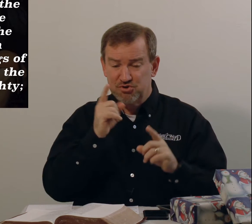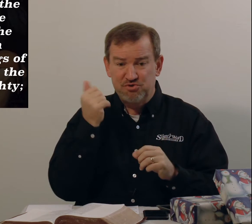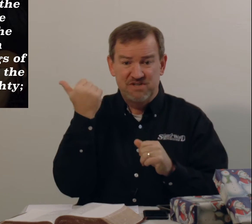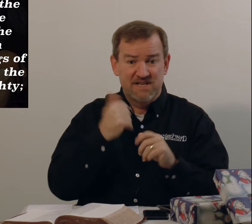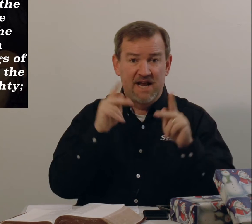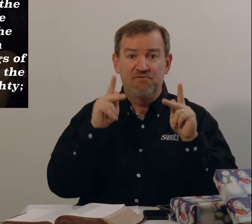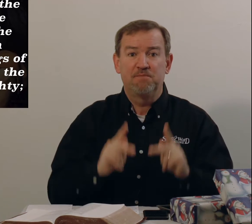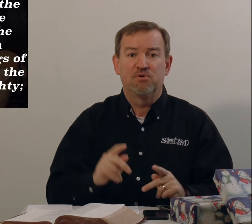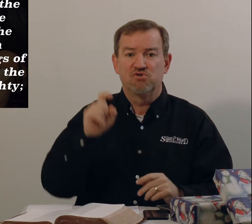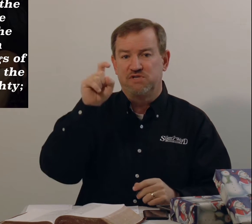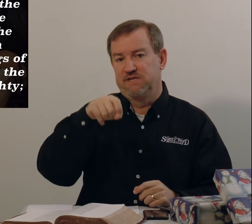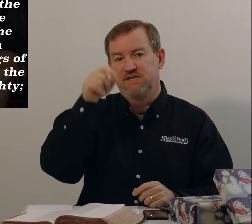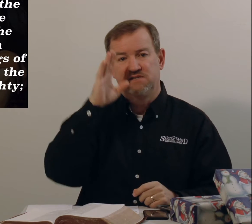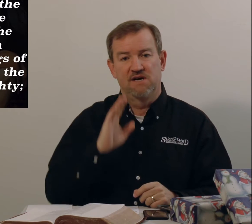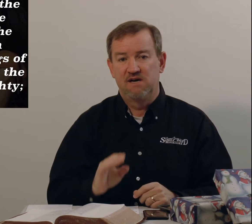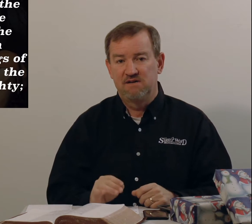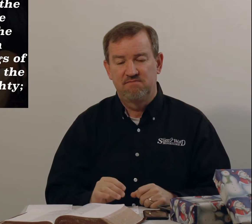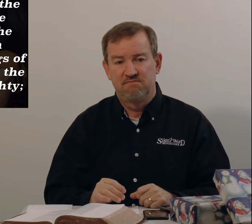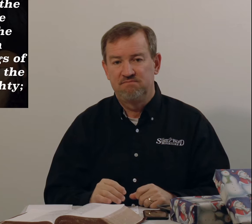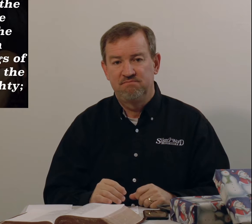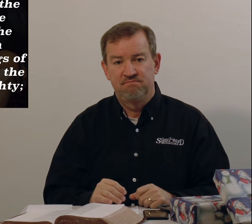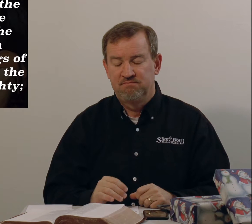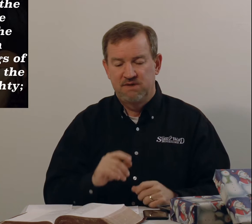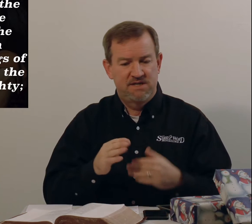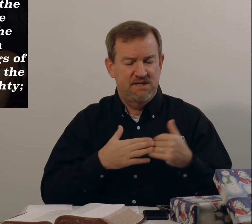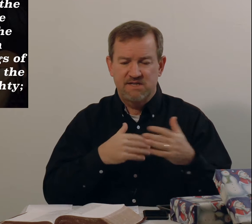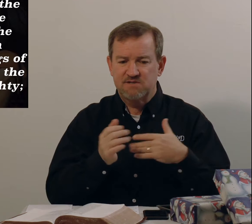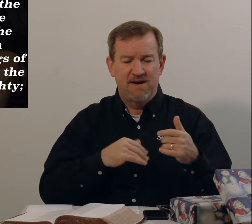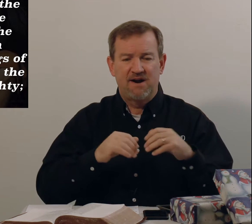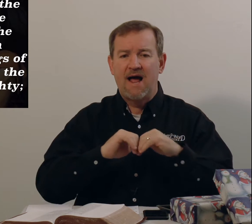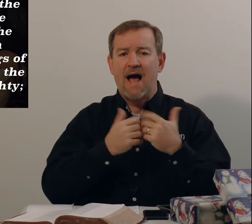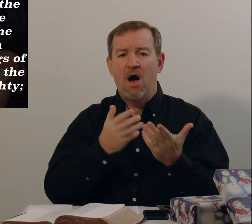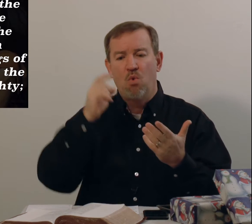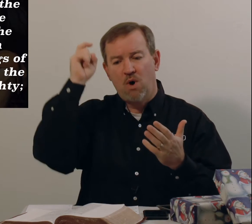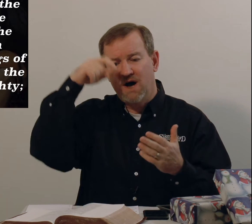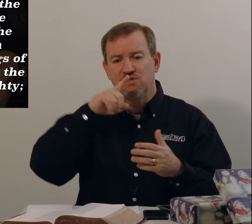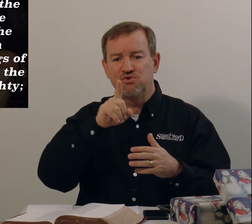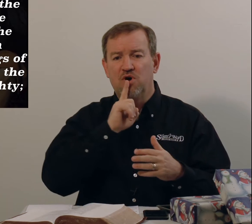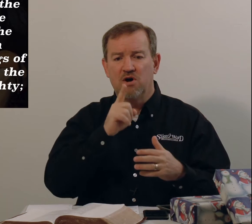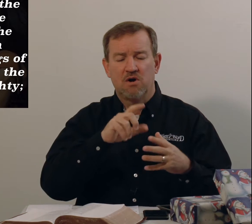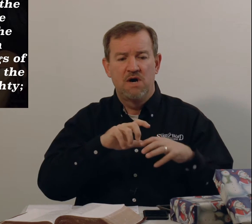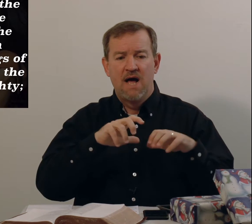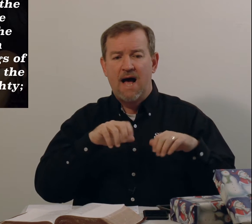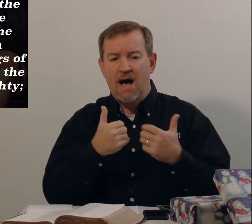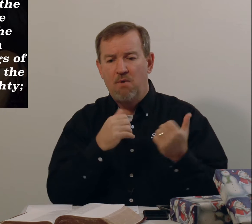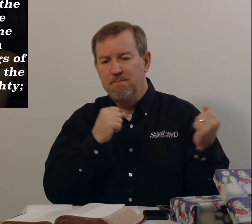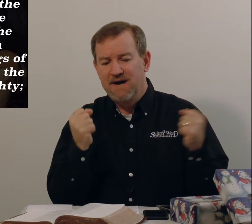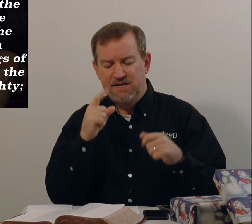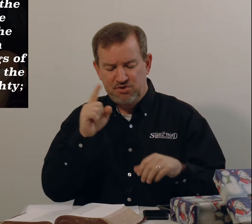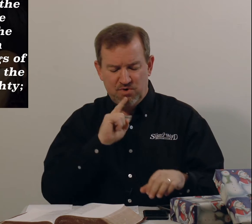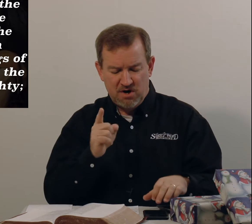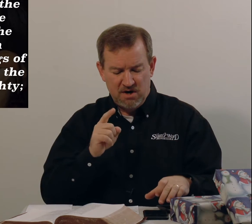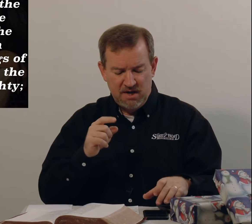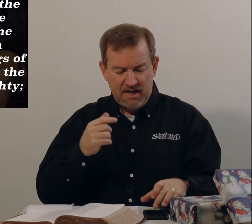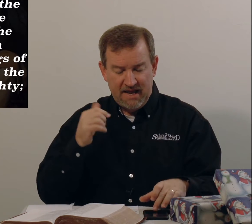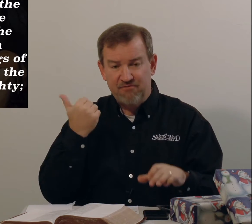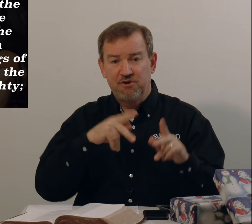truth is every person needs God. It doesn't matter how wise you are, how mighty you are. Every